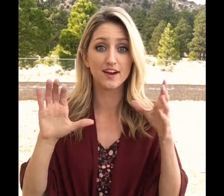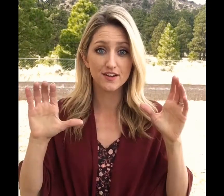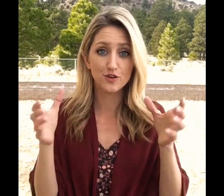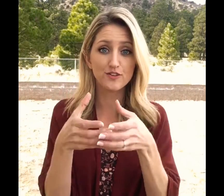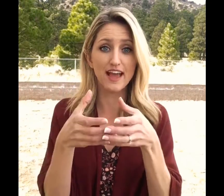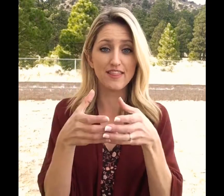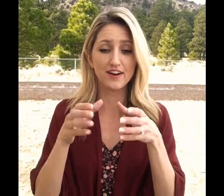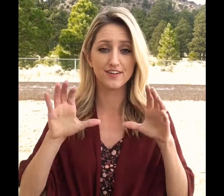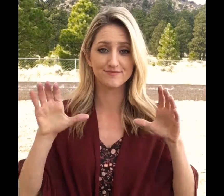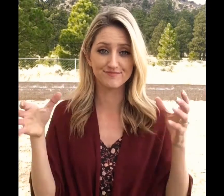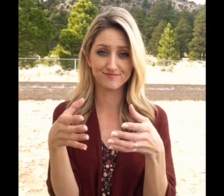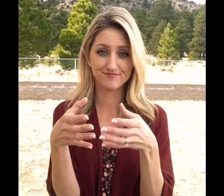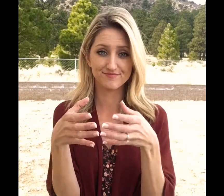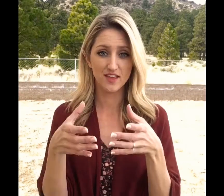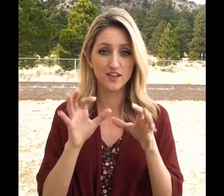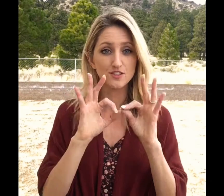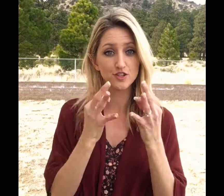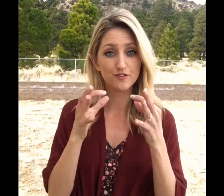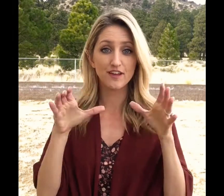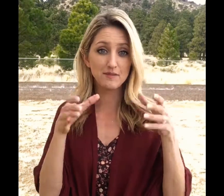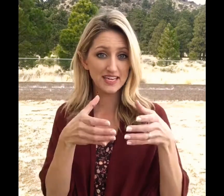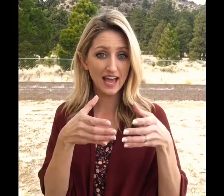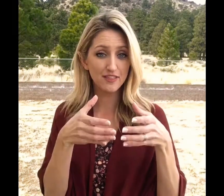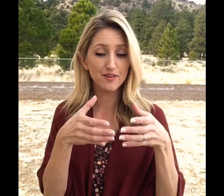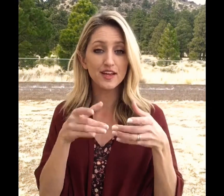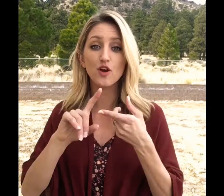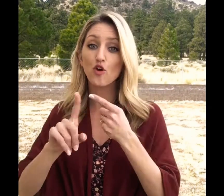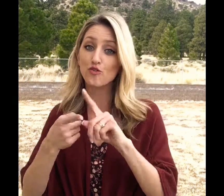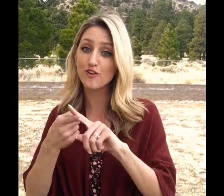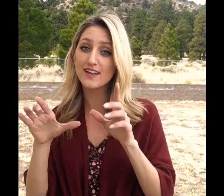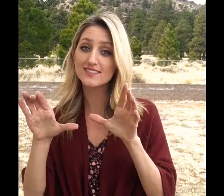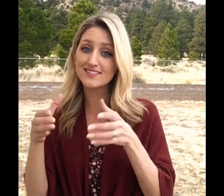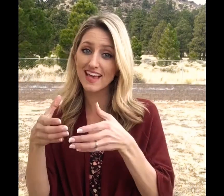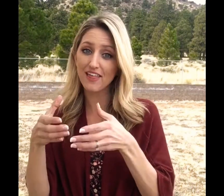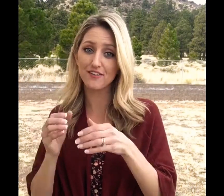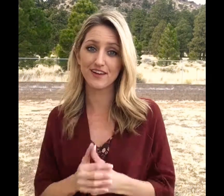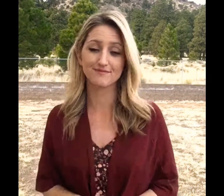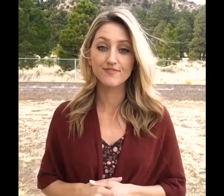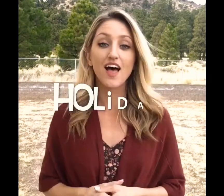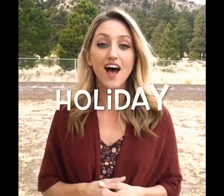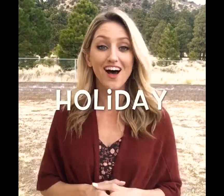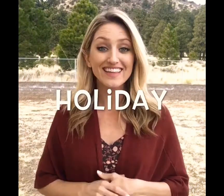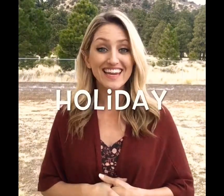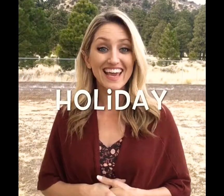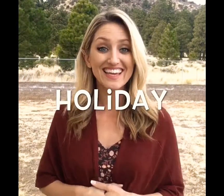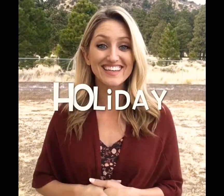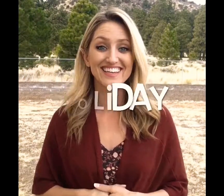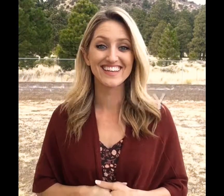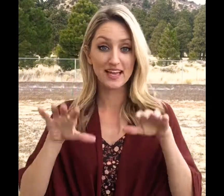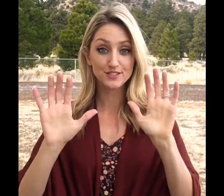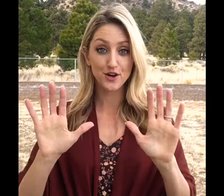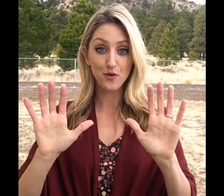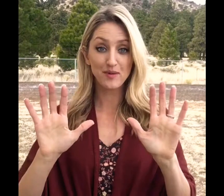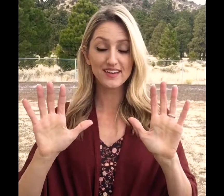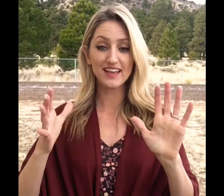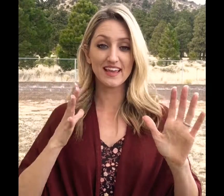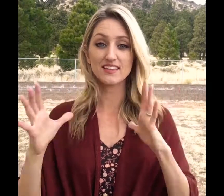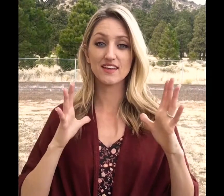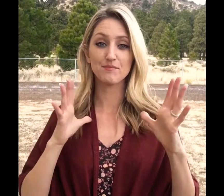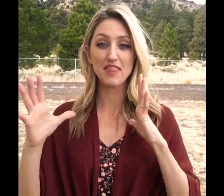Gather. Gather. your family gathering or friends gathering. Holiday. My hands are open and my